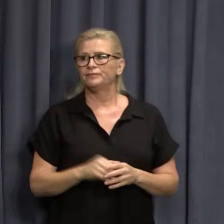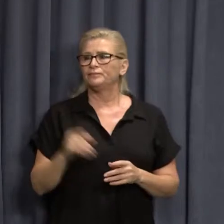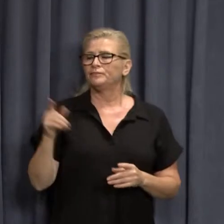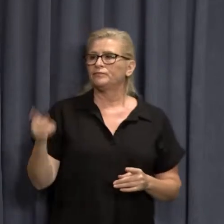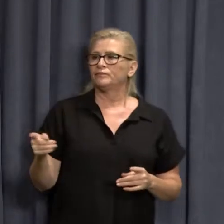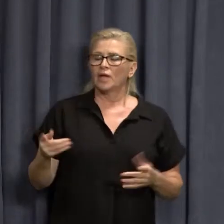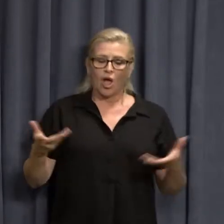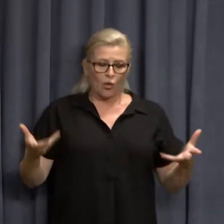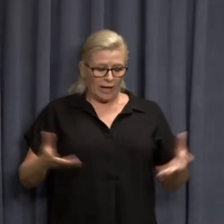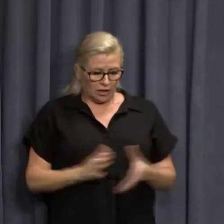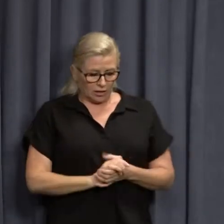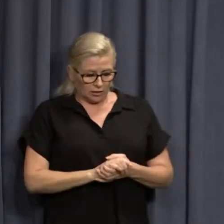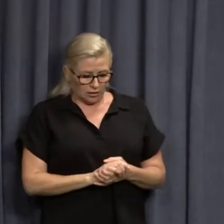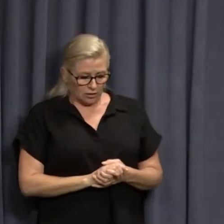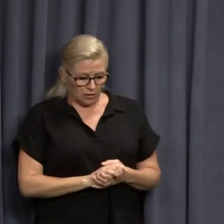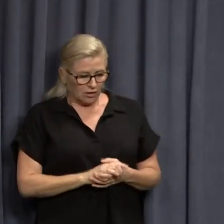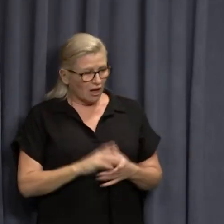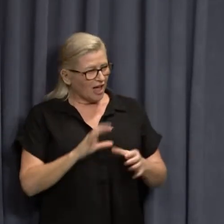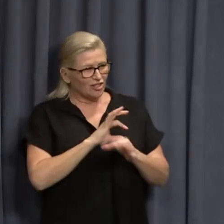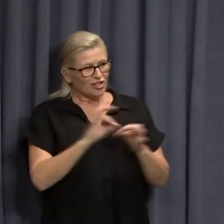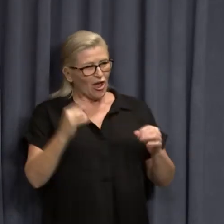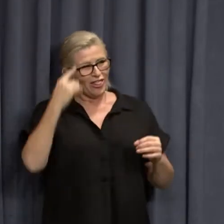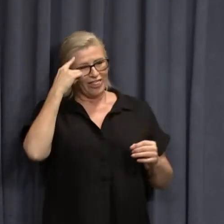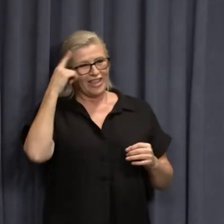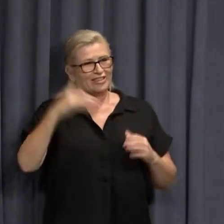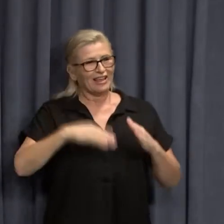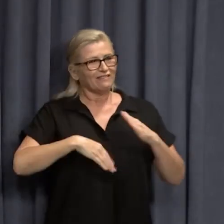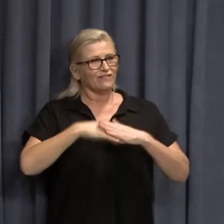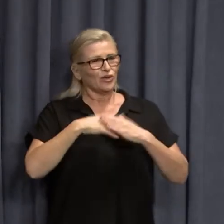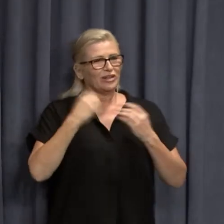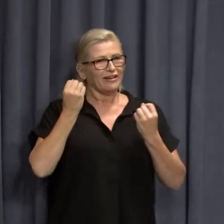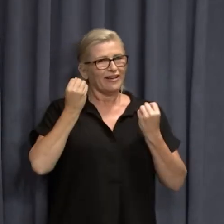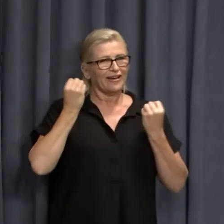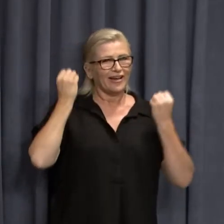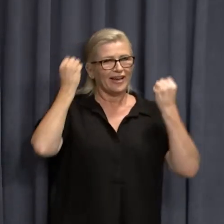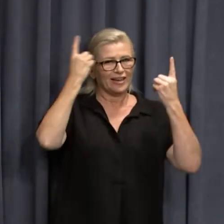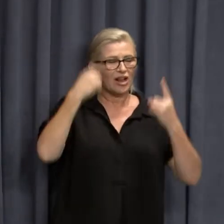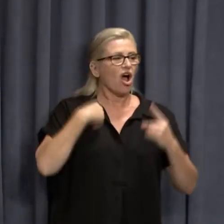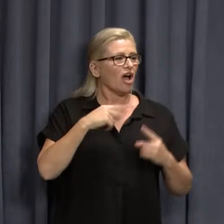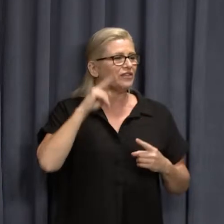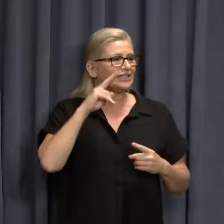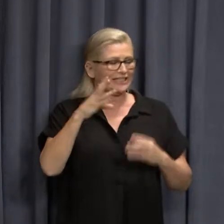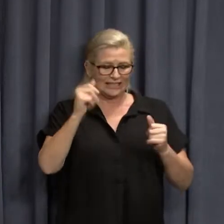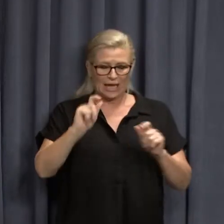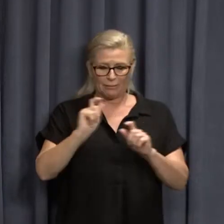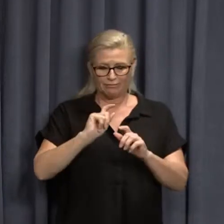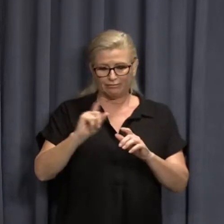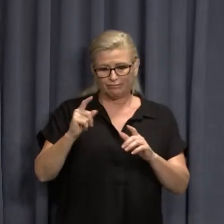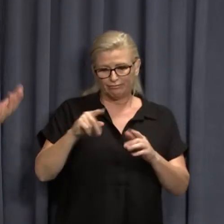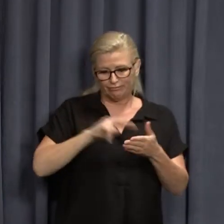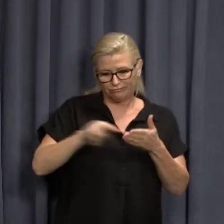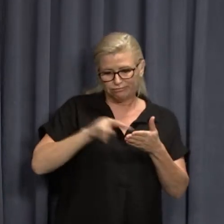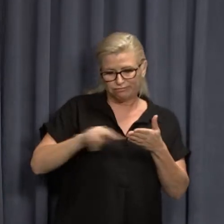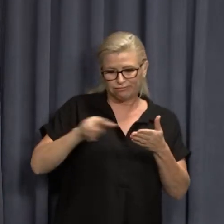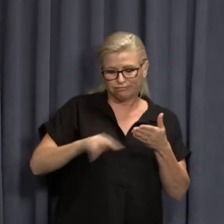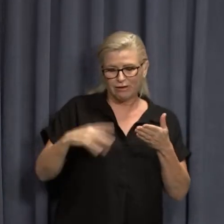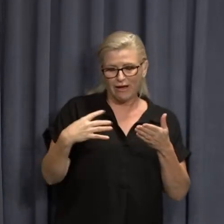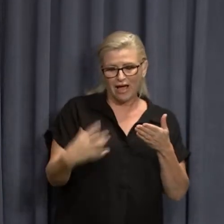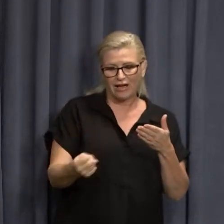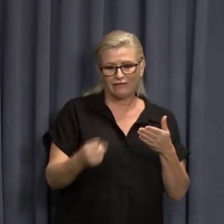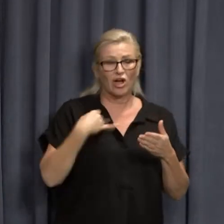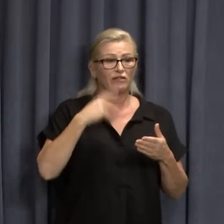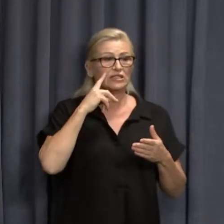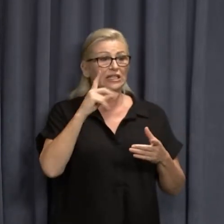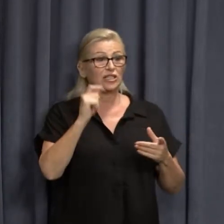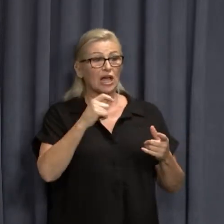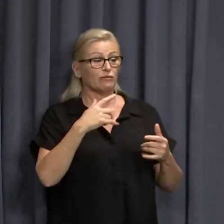Well, I don't think they fully understand. I've seen a lot of comment pieces written and the like. I've seen some journalists